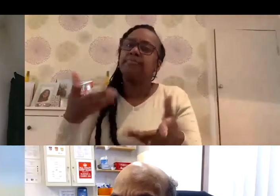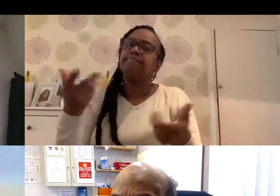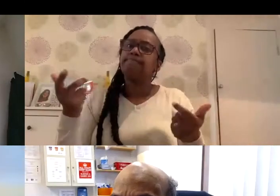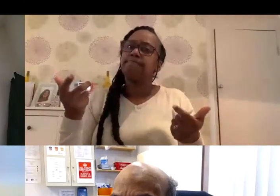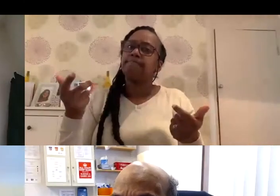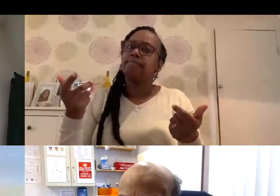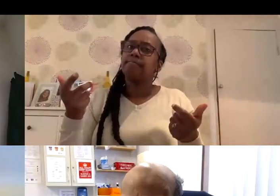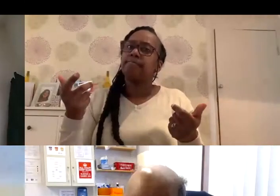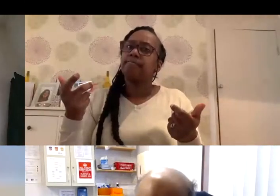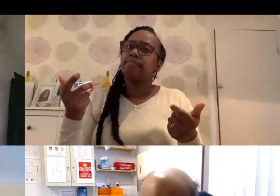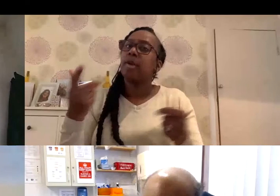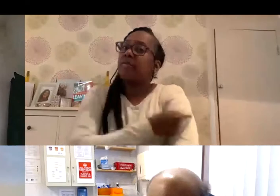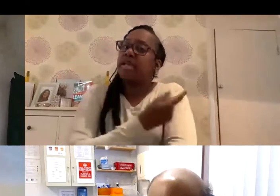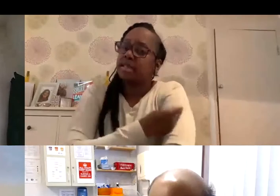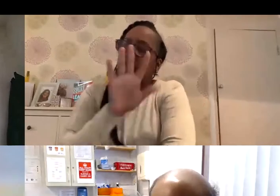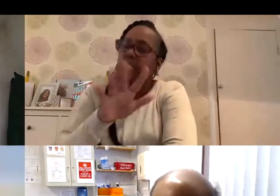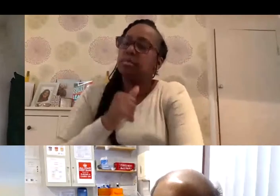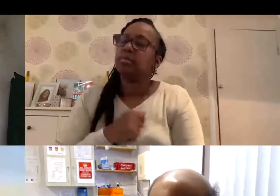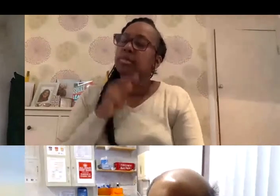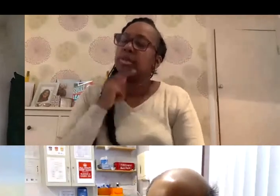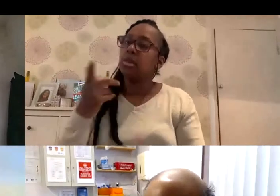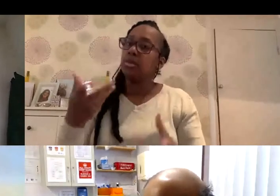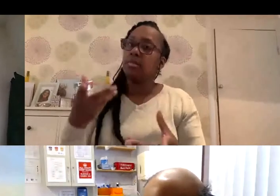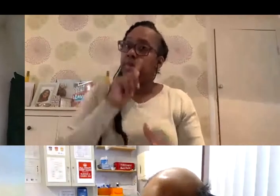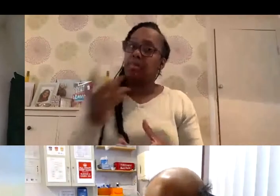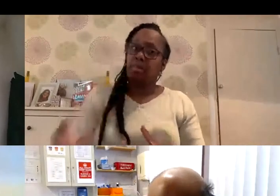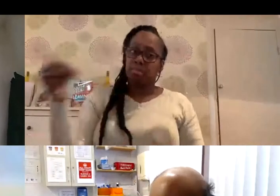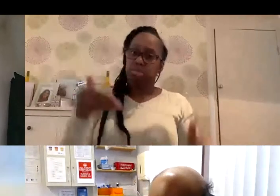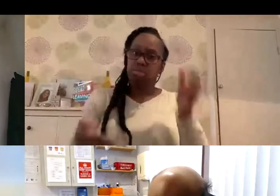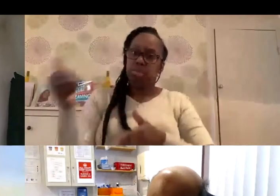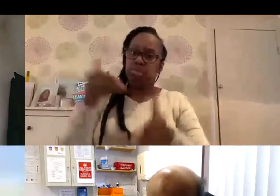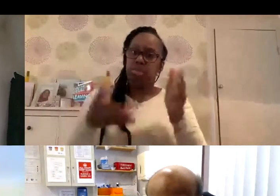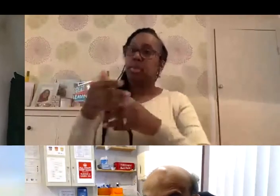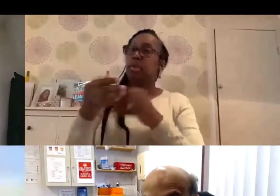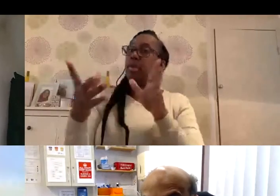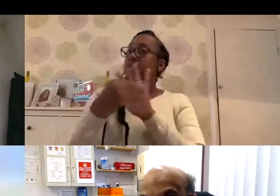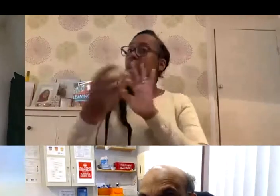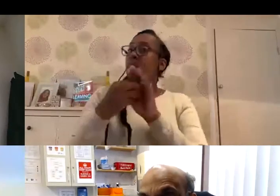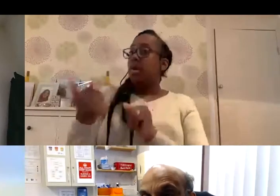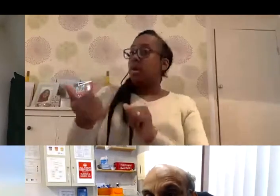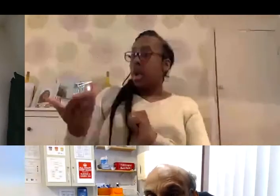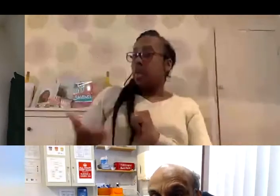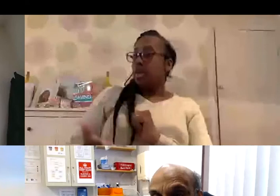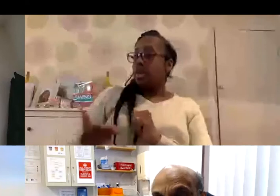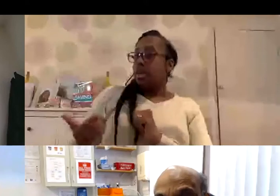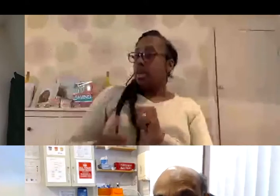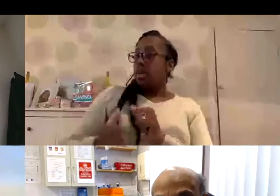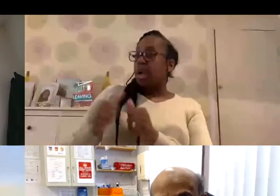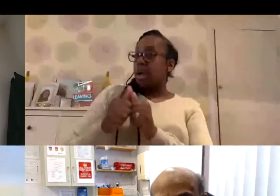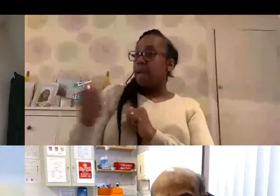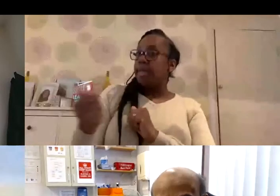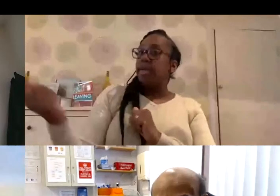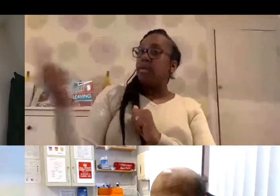to remember is that there was a huge level of collaboration. Now, normally, a company is developing a product, be the medicine or a vaccine, they're developing